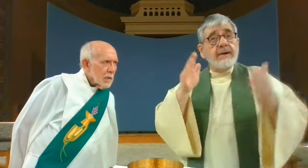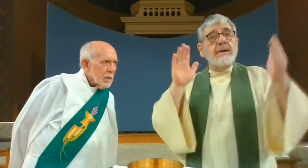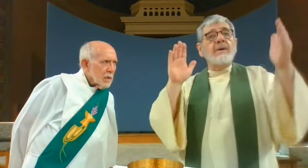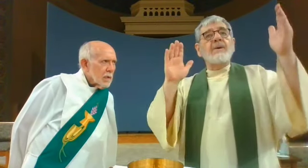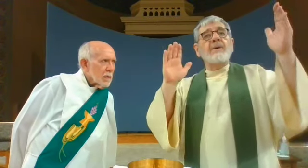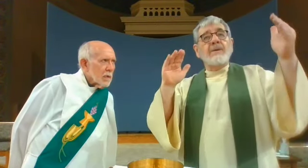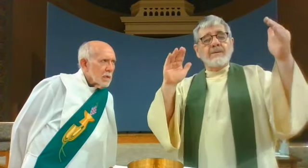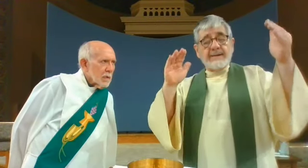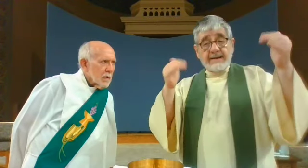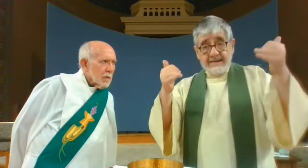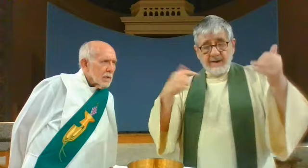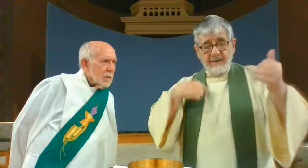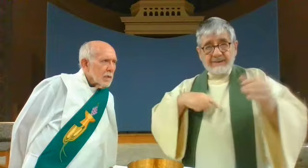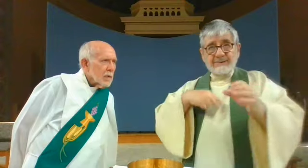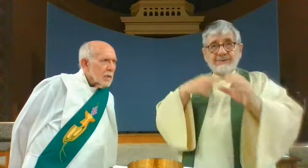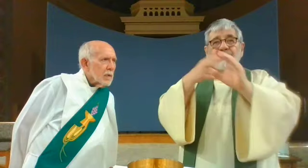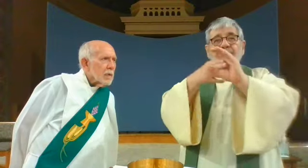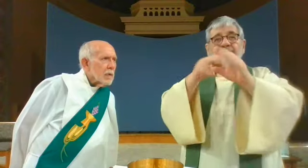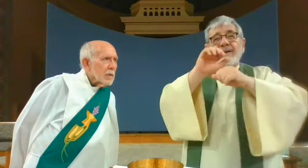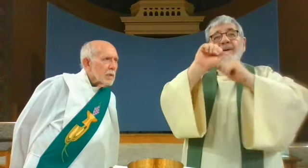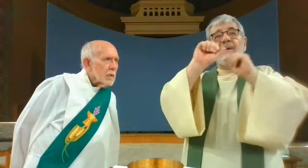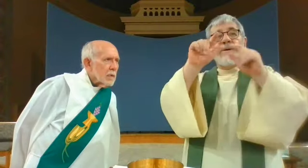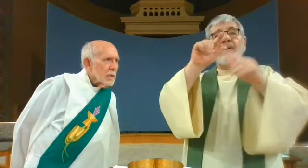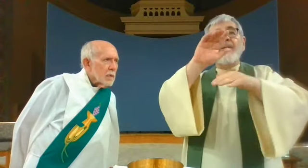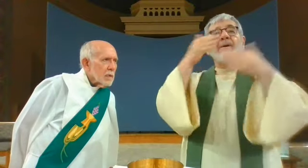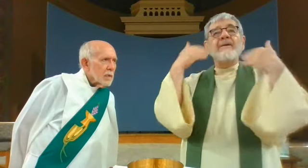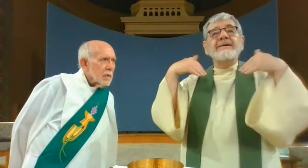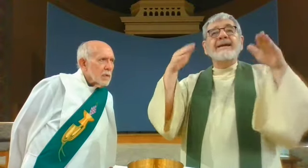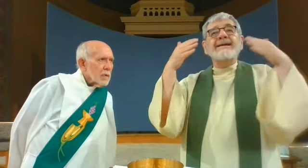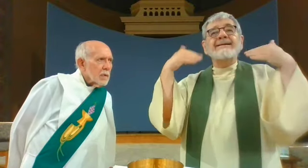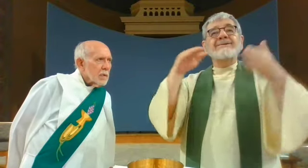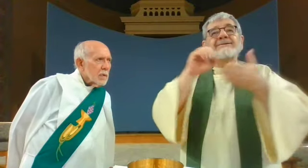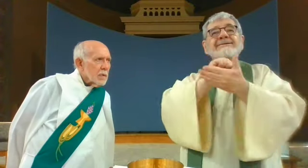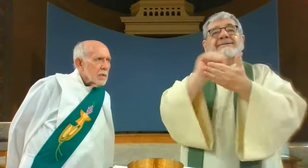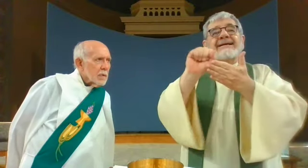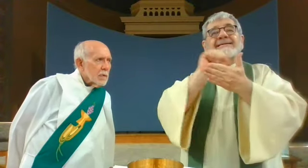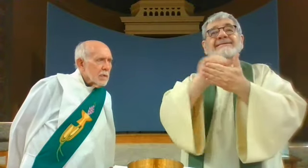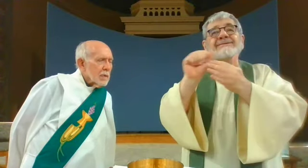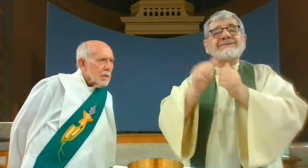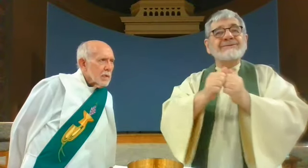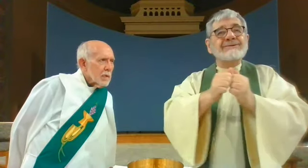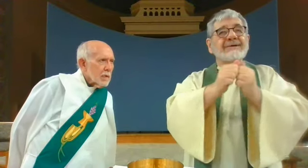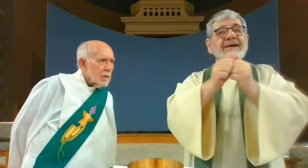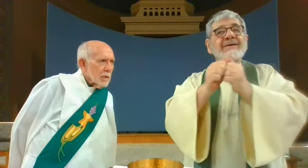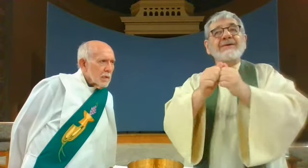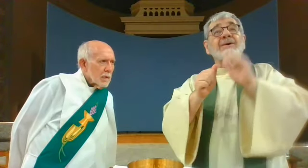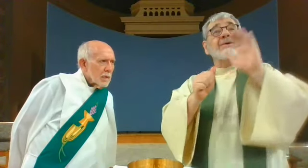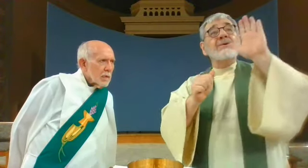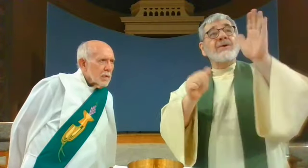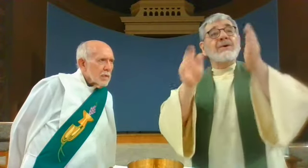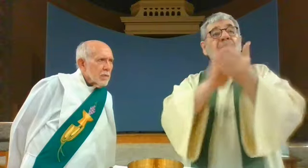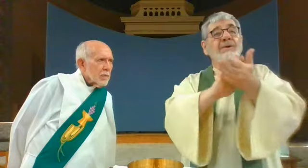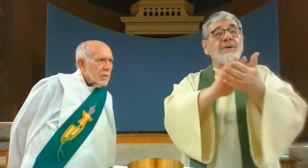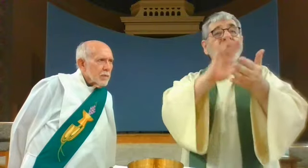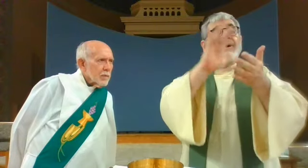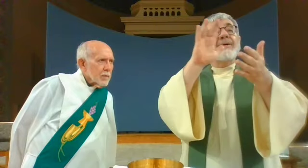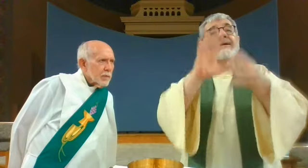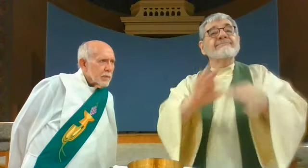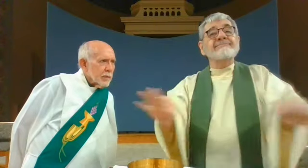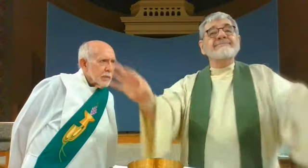And so, with all the angels and the saints, we praise you, as without end we acclaim,